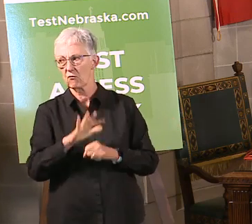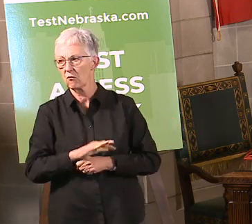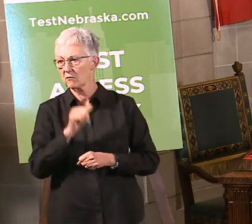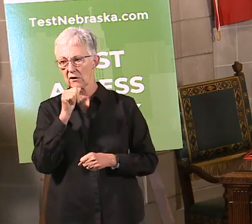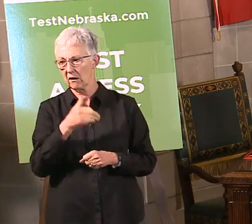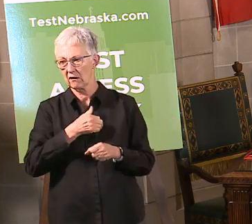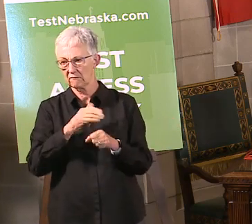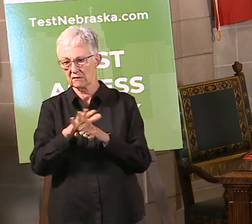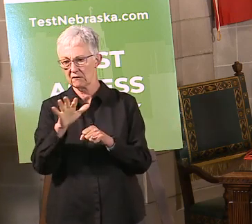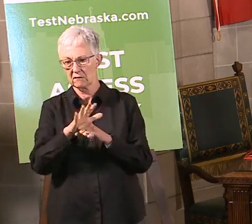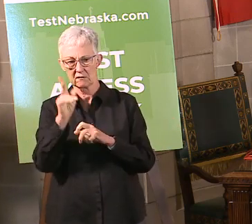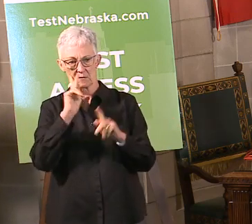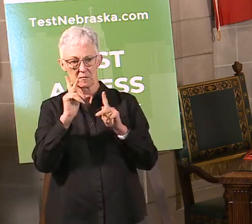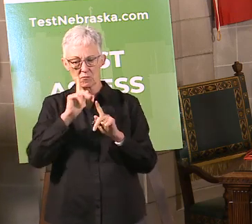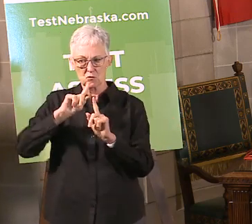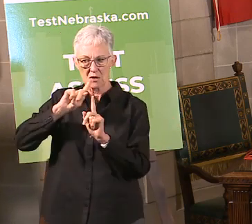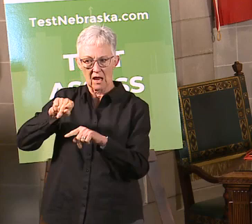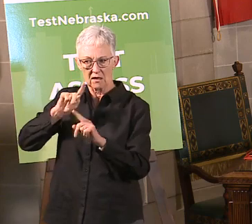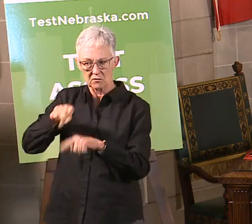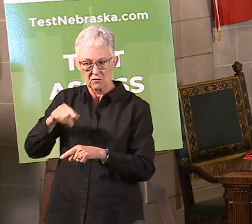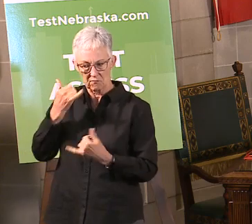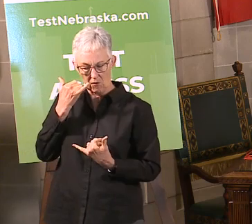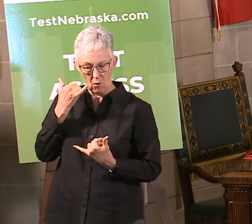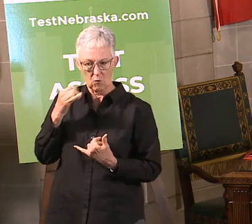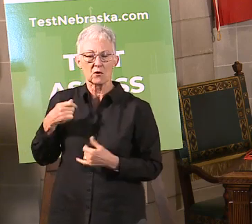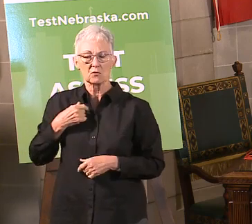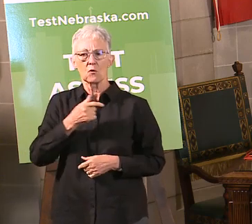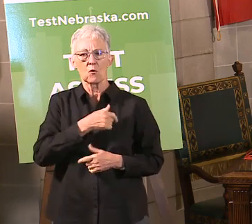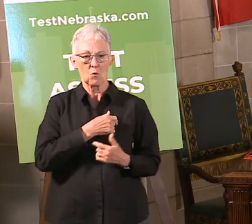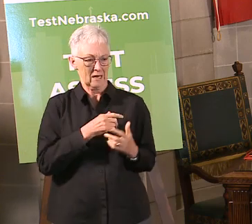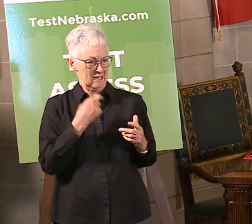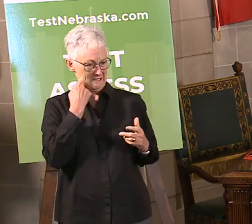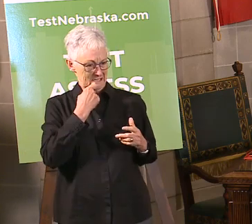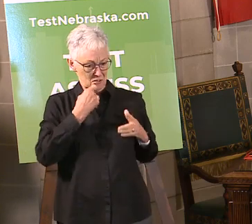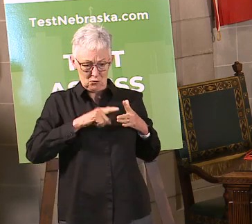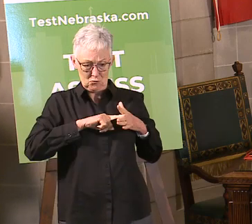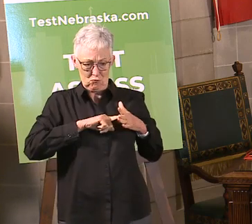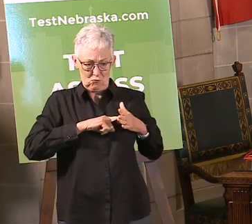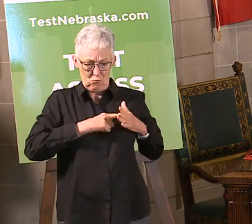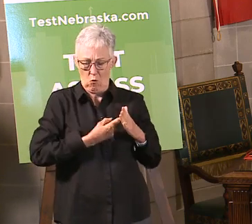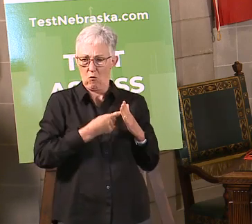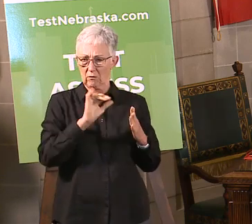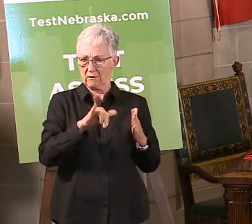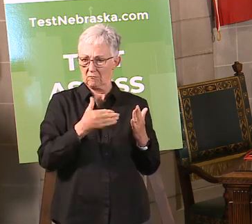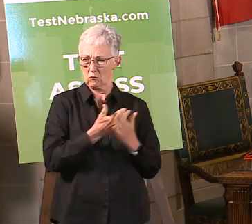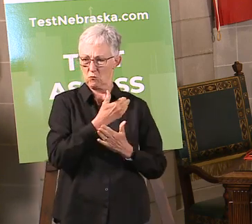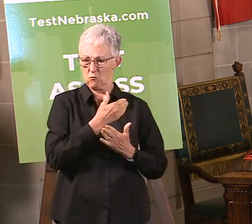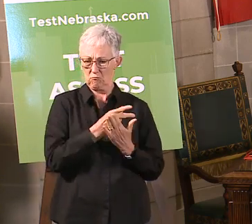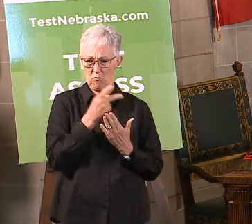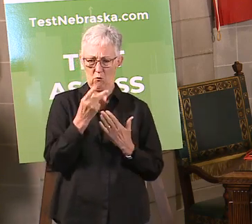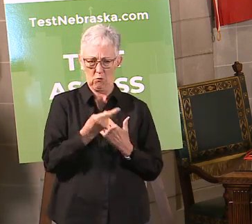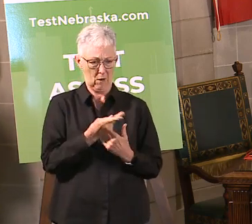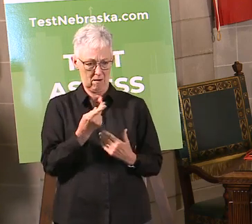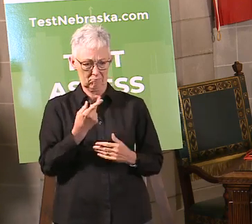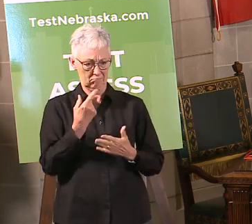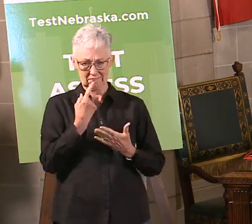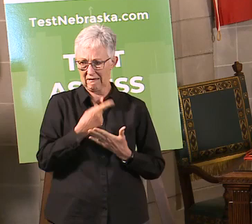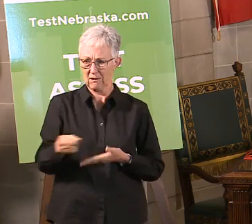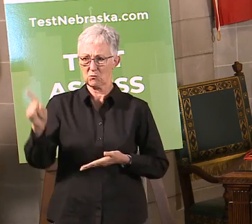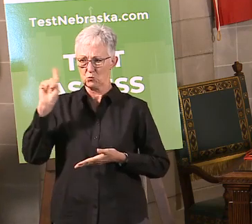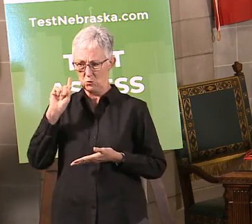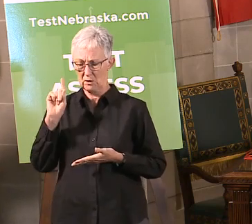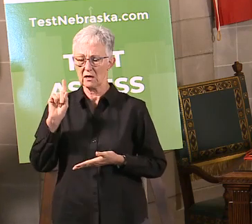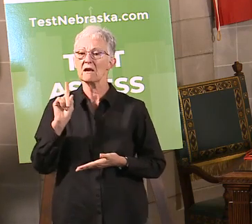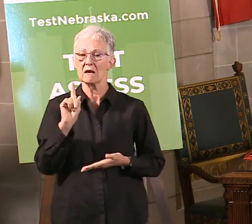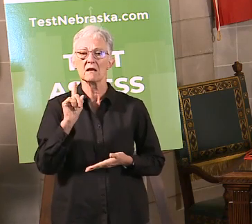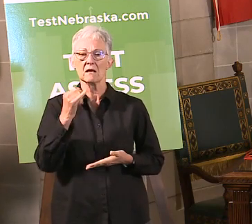and as we're rolling out testnebraska.com and trying to expand it, please be patient with us. You'll follow up. You'll get follow-up emails with